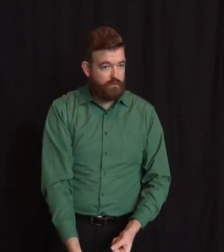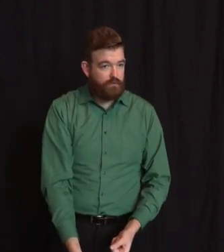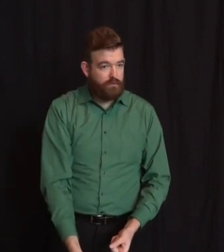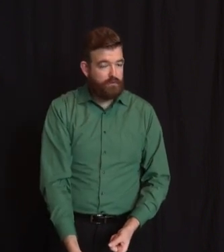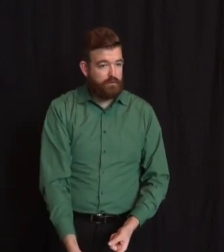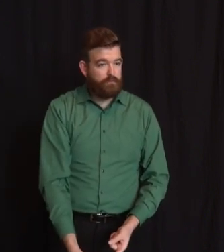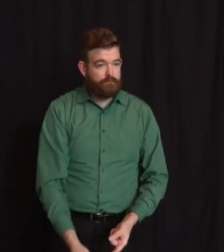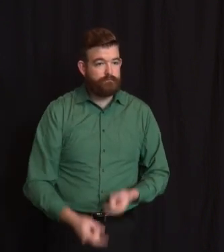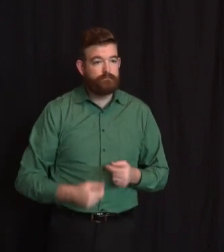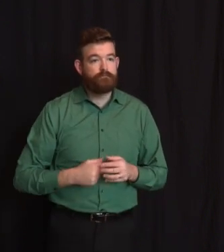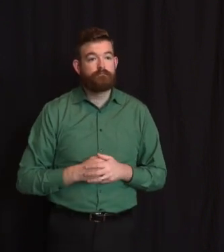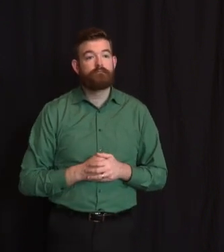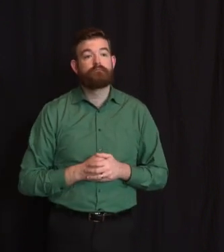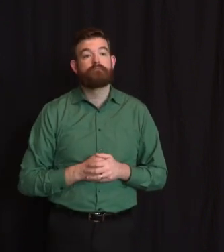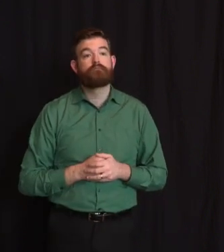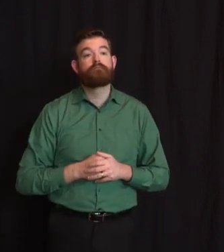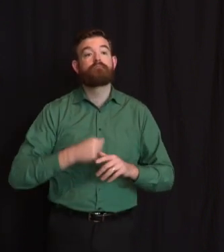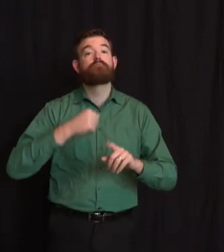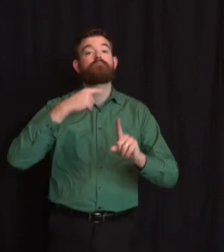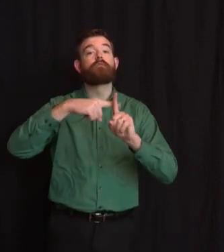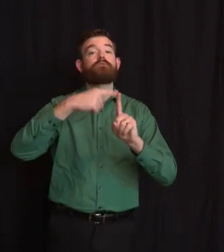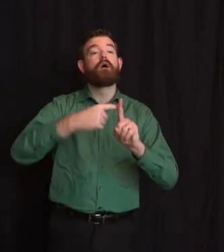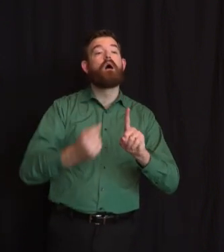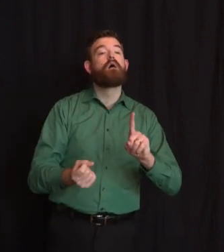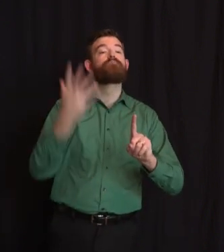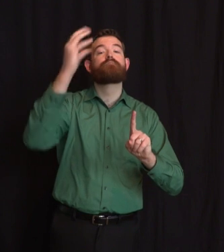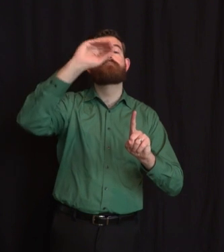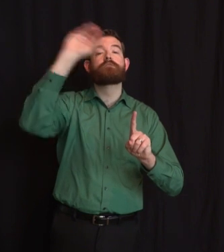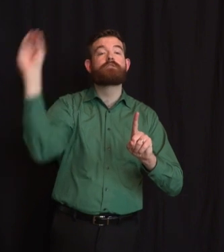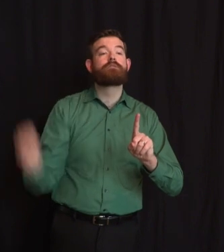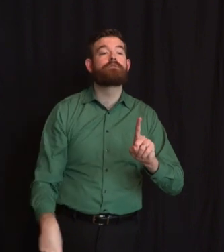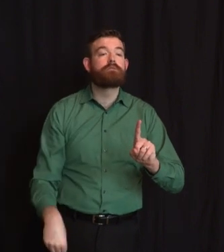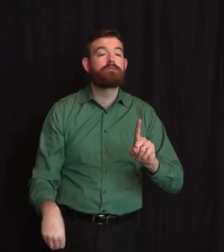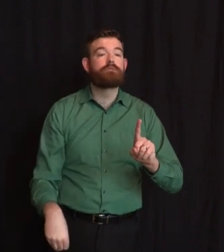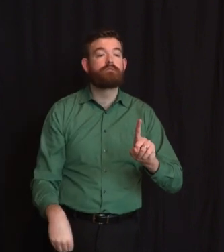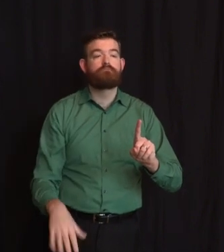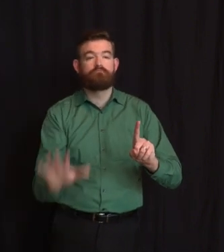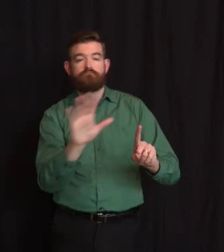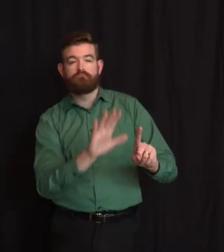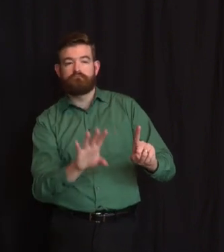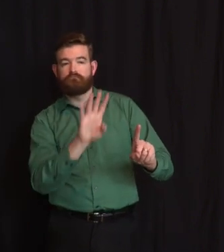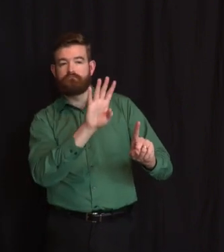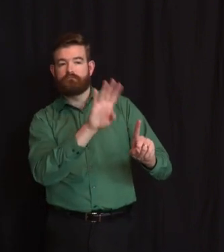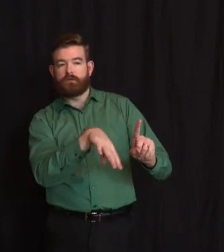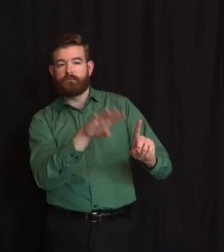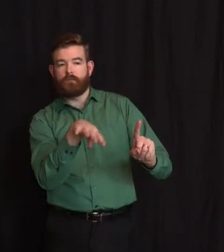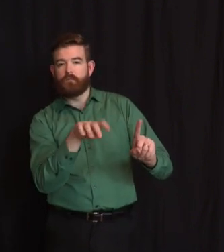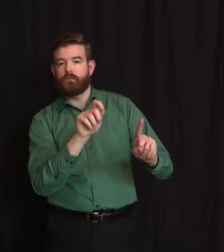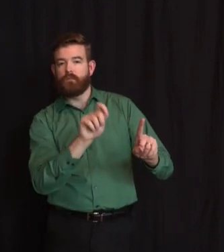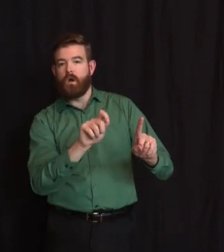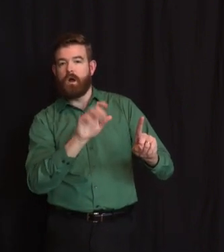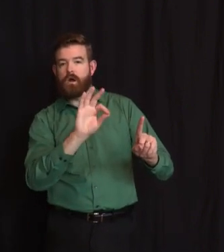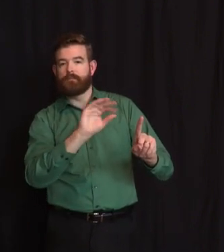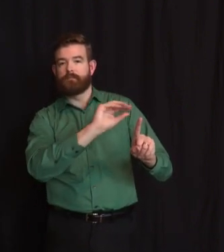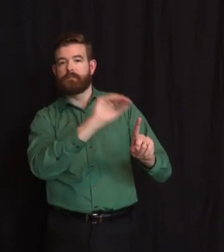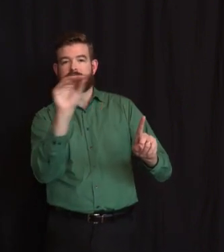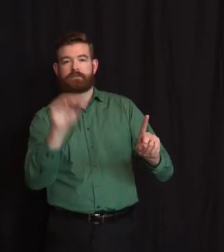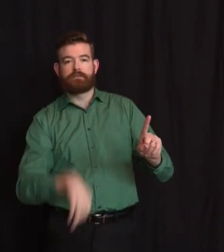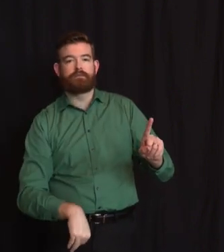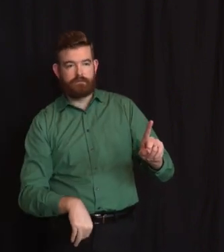rate holding at about 44.9 percent. Lastly, I want to thank all of you who